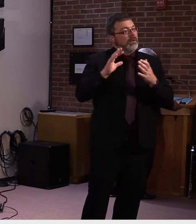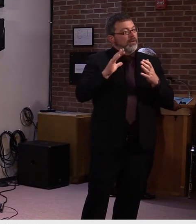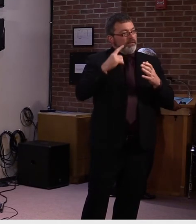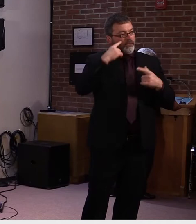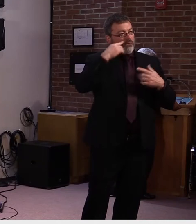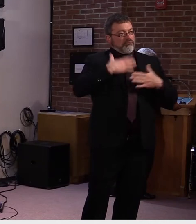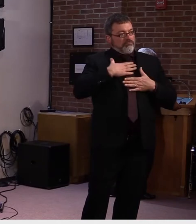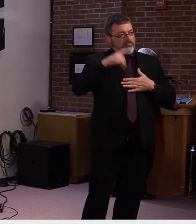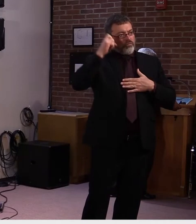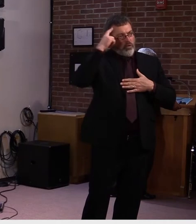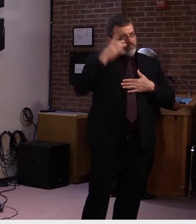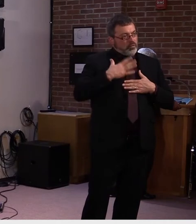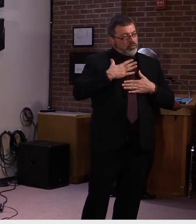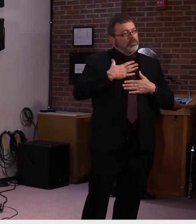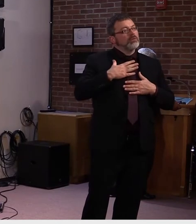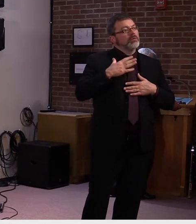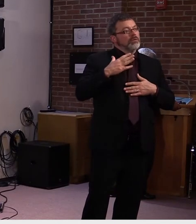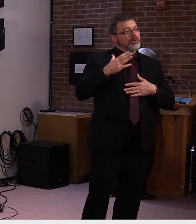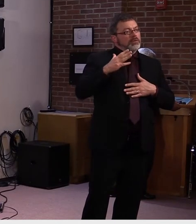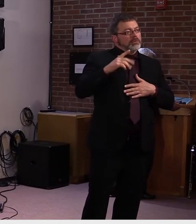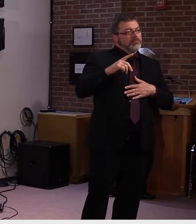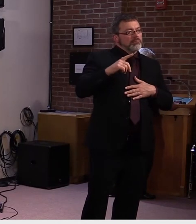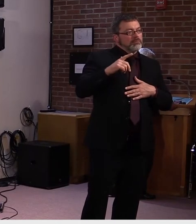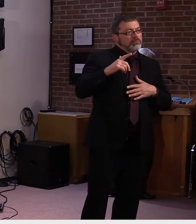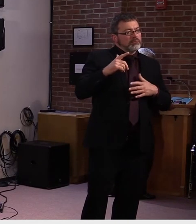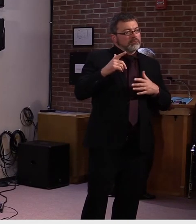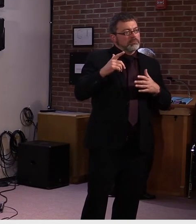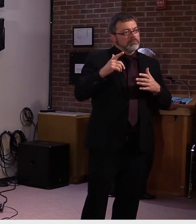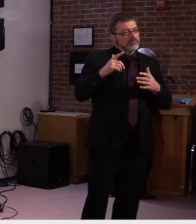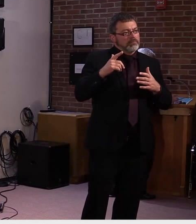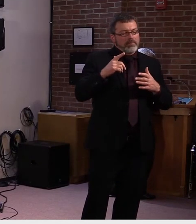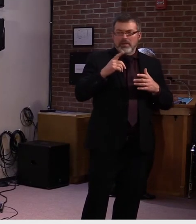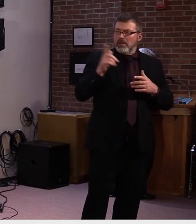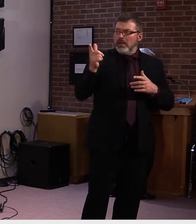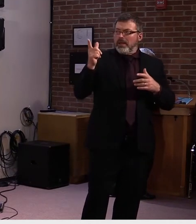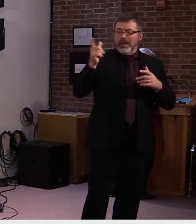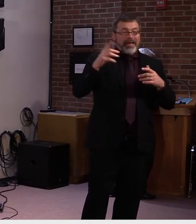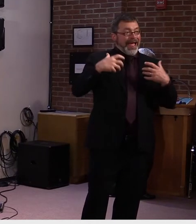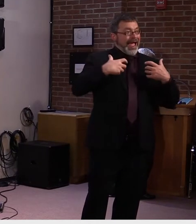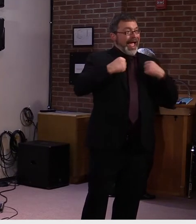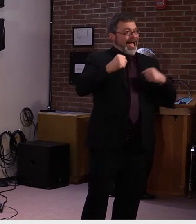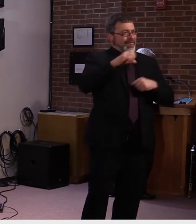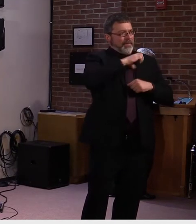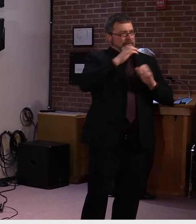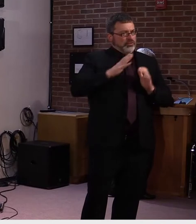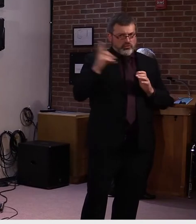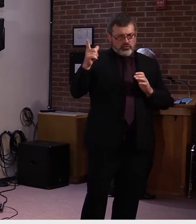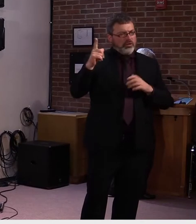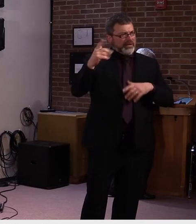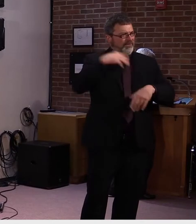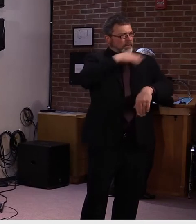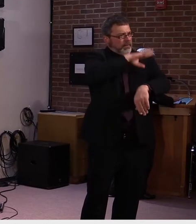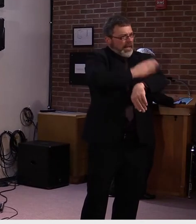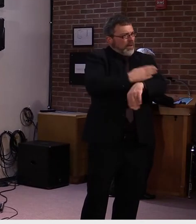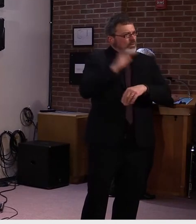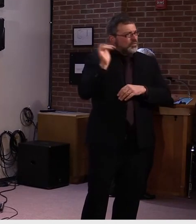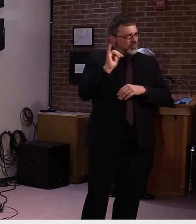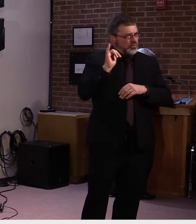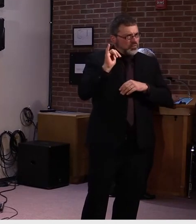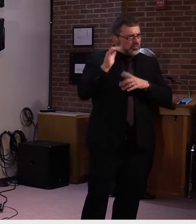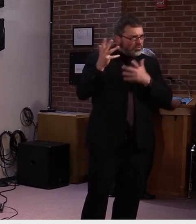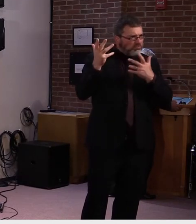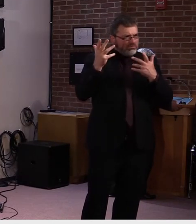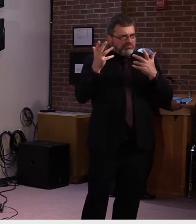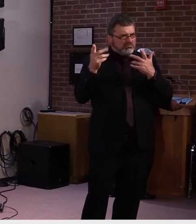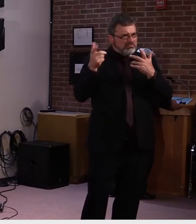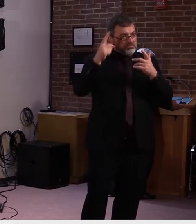powers over public health, um, just through his office, uh, anyway? Sure, but I think, in, in